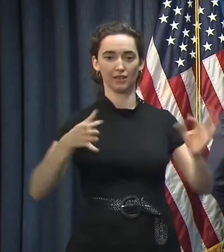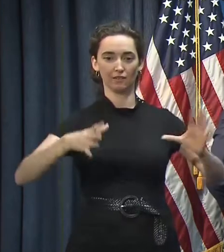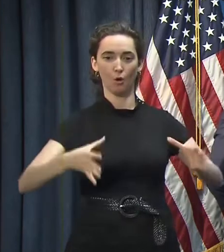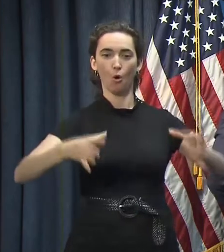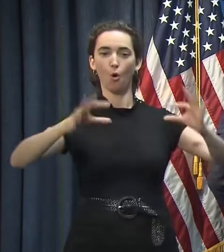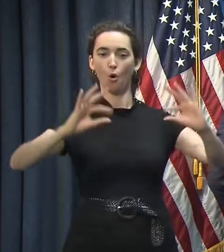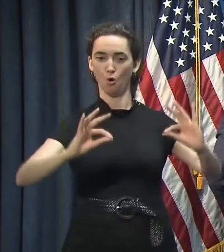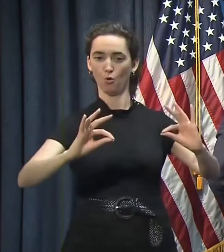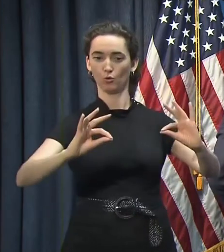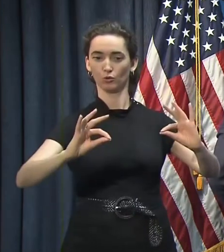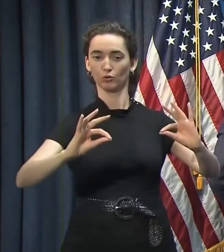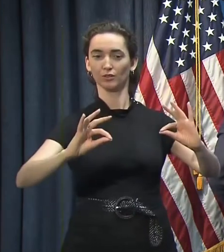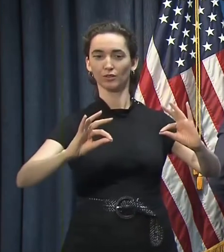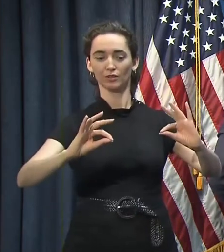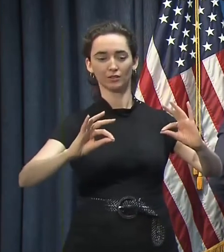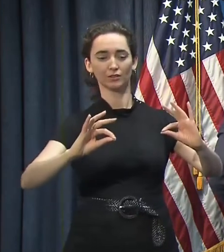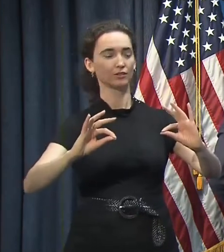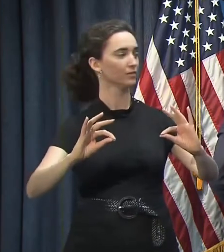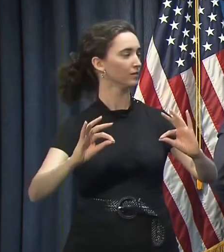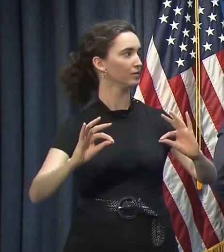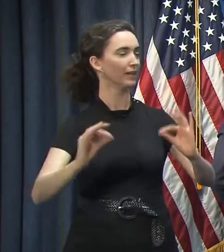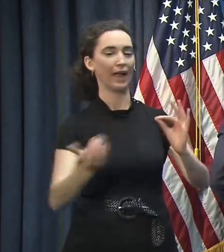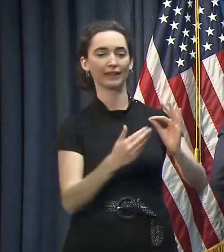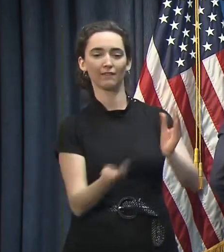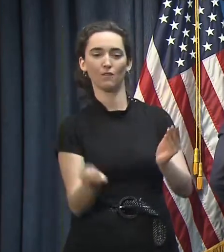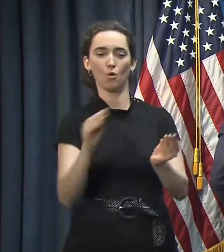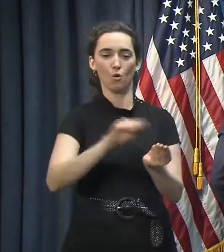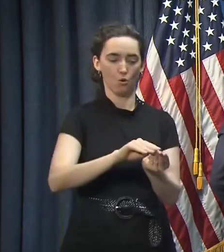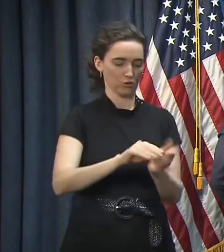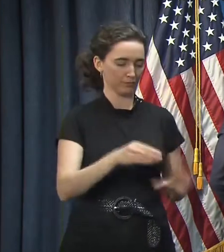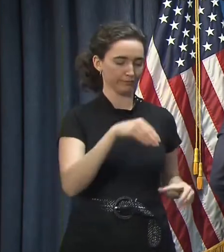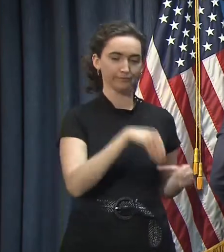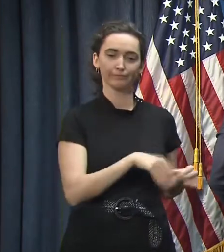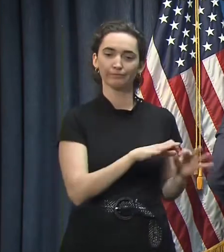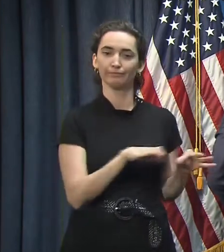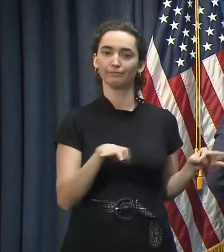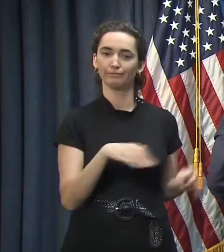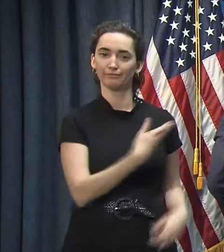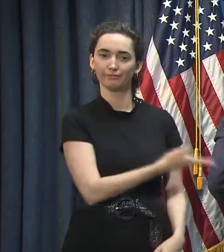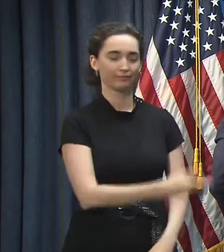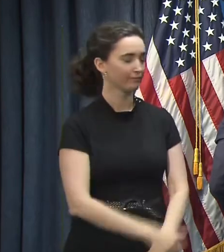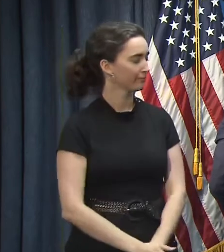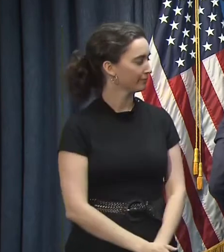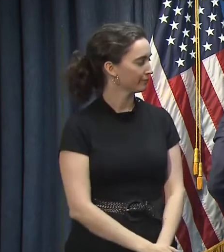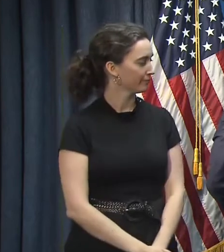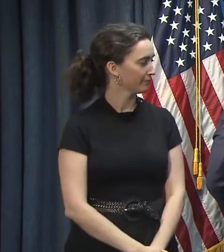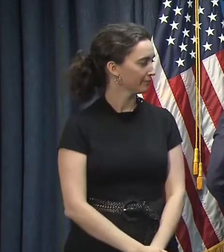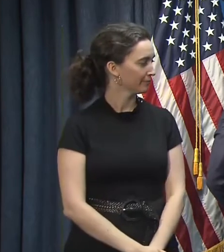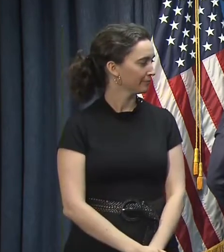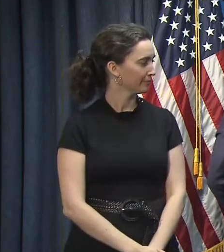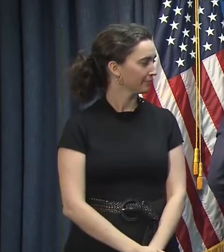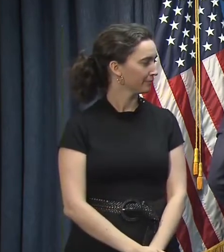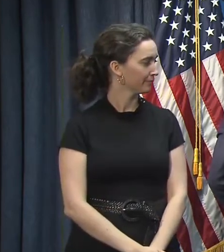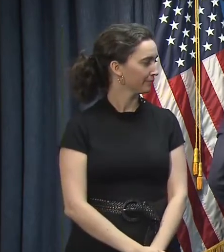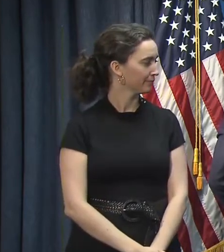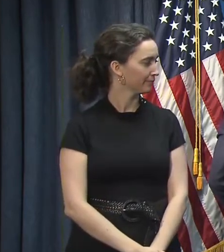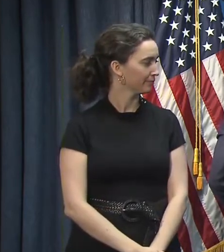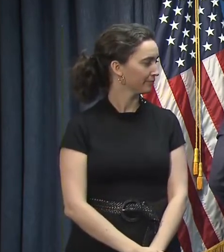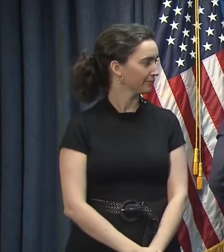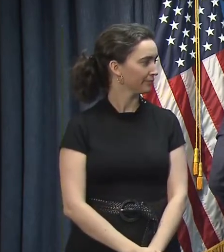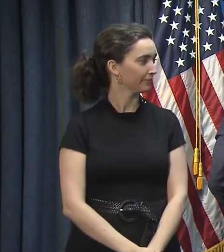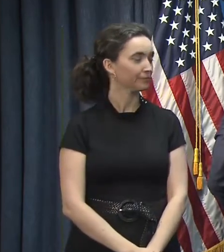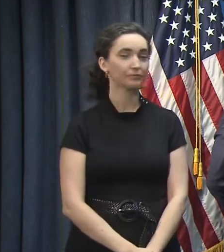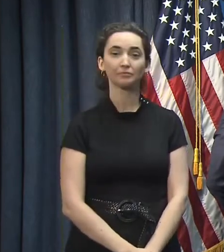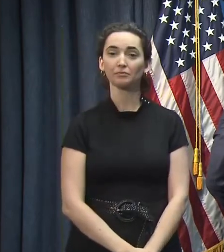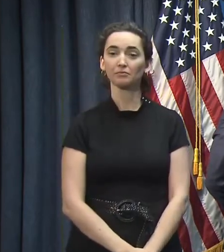half, again, the outside part of the mask. I'm going to fold it one more time so it fits in my bag, and then I'm putting my mask back in my bag.